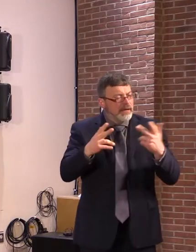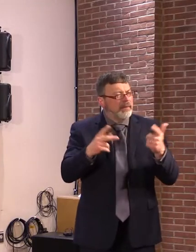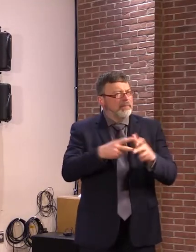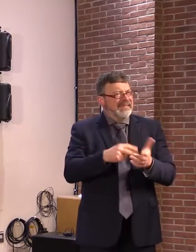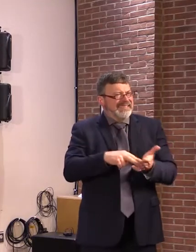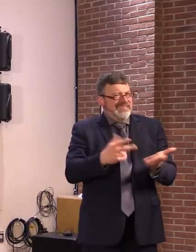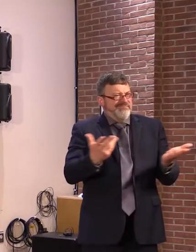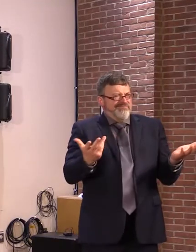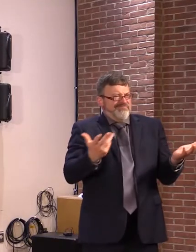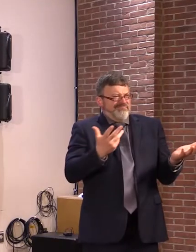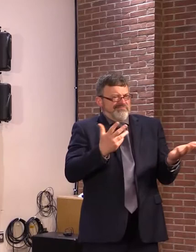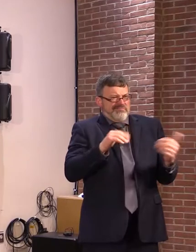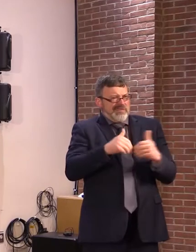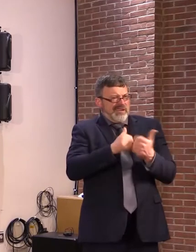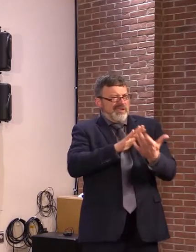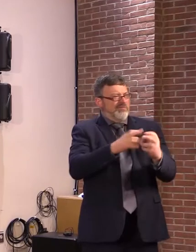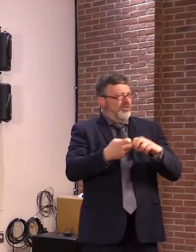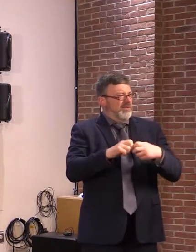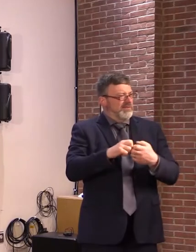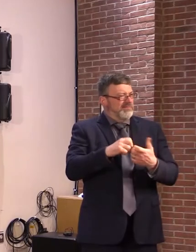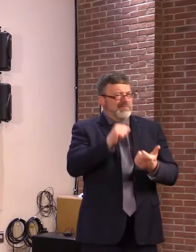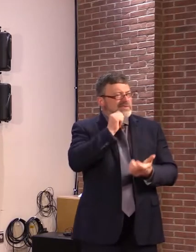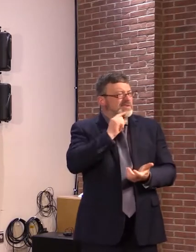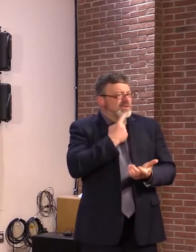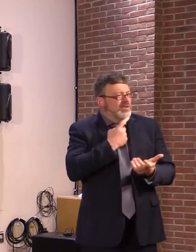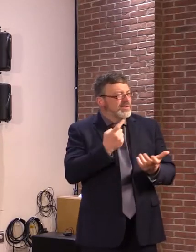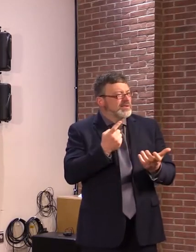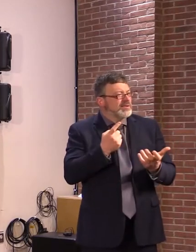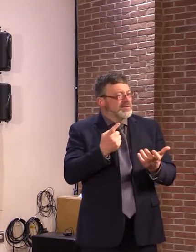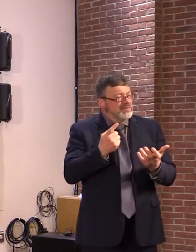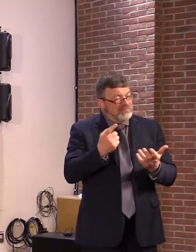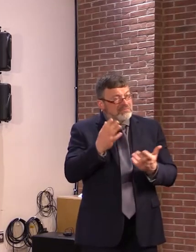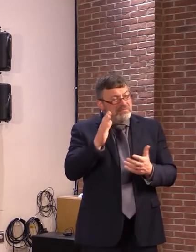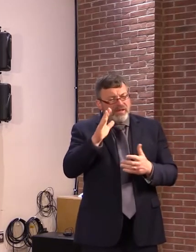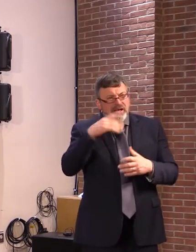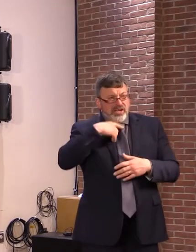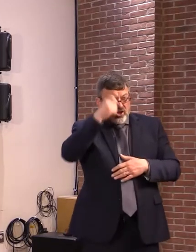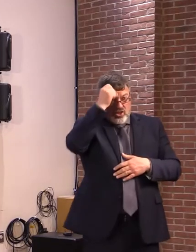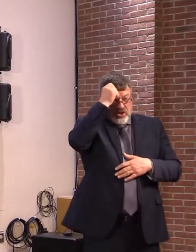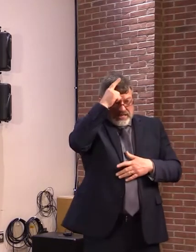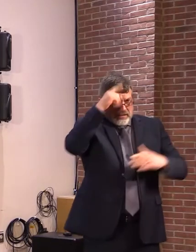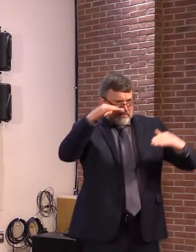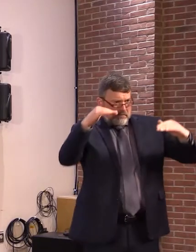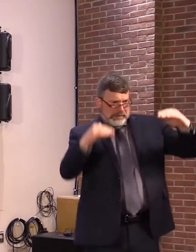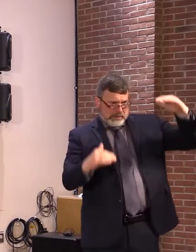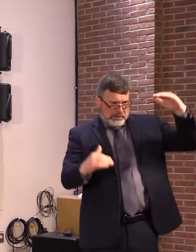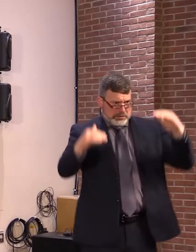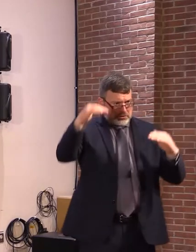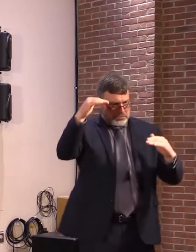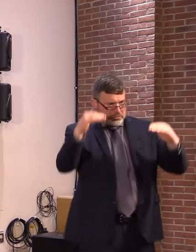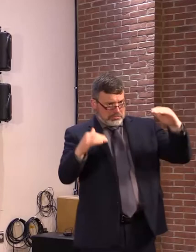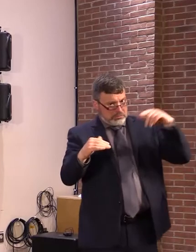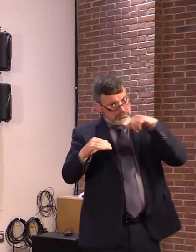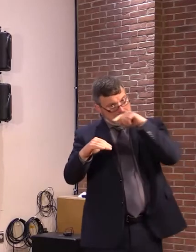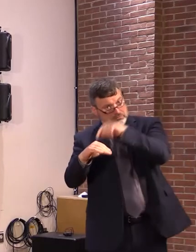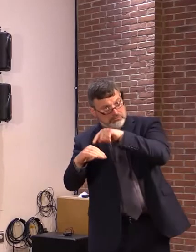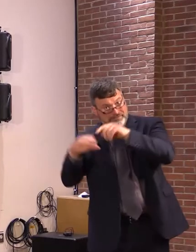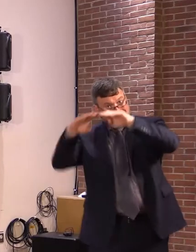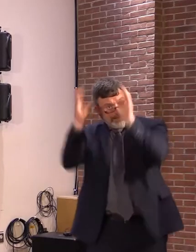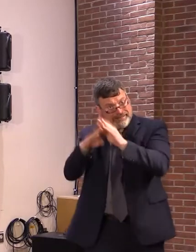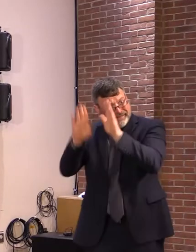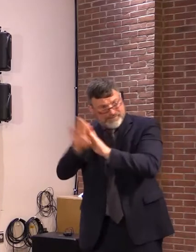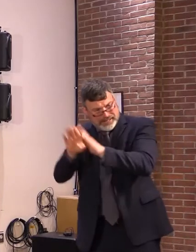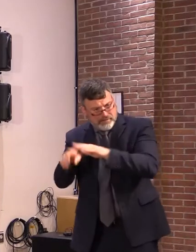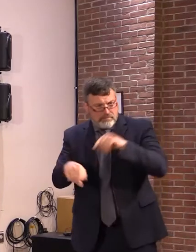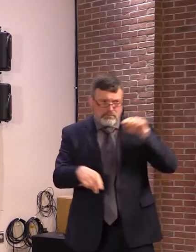balance the need to conserve our sensitive environment while also ensuring that Vermonters can find a safe and affordable